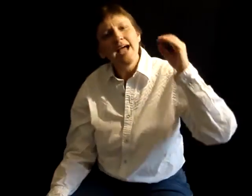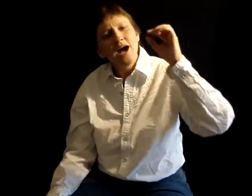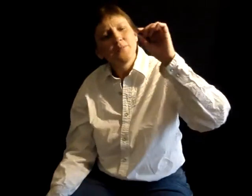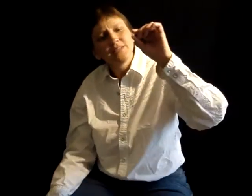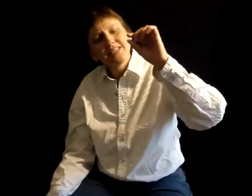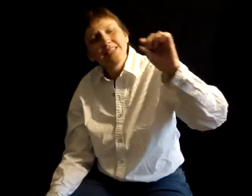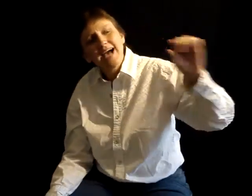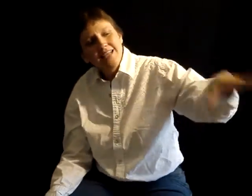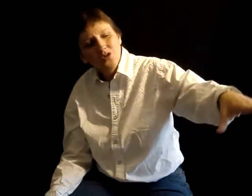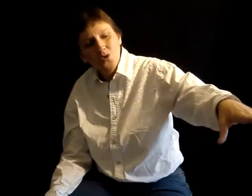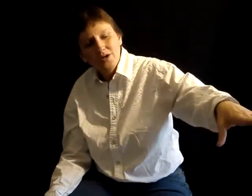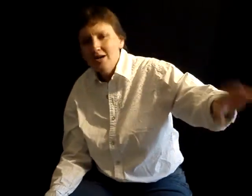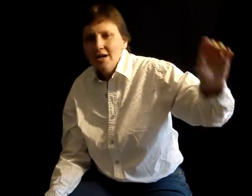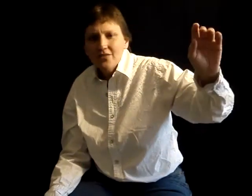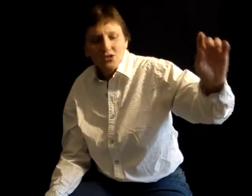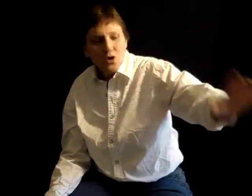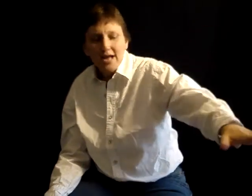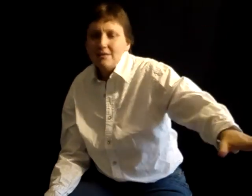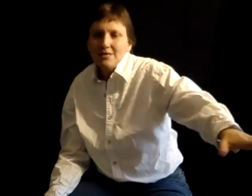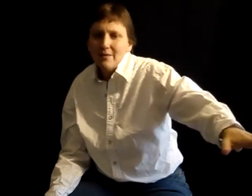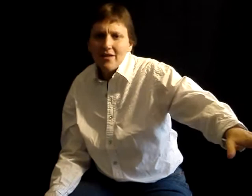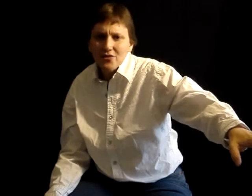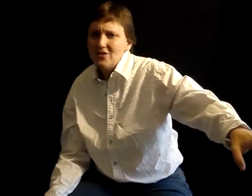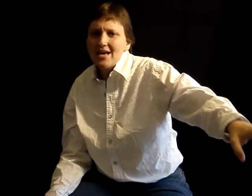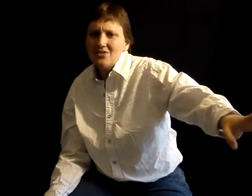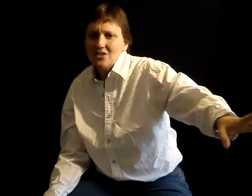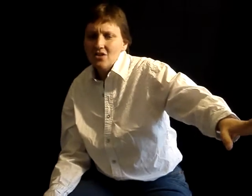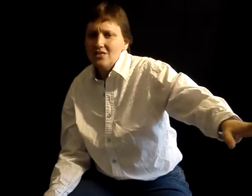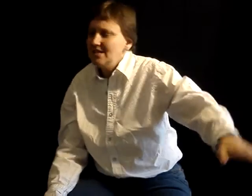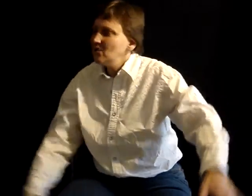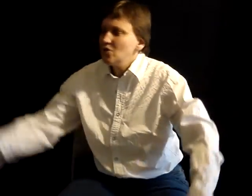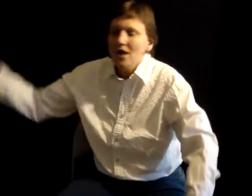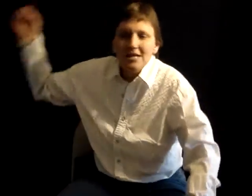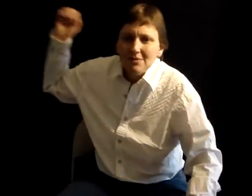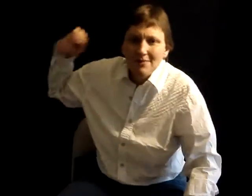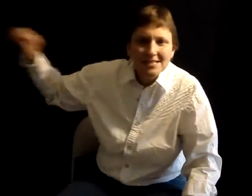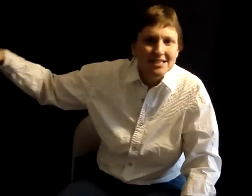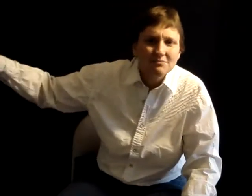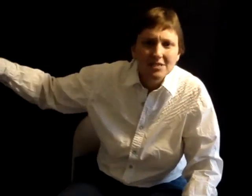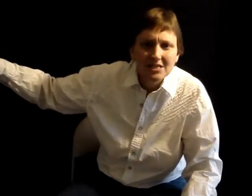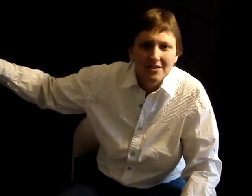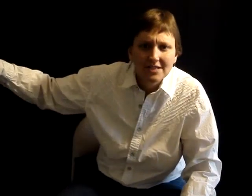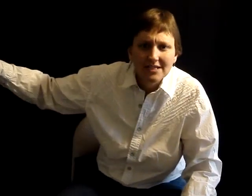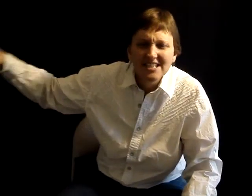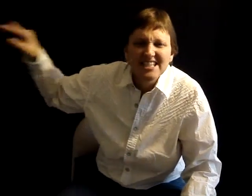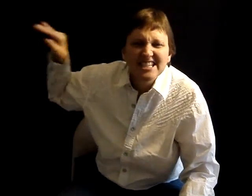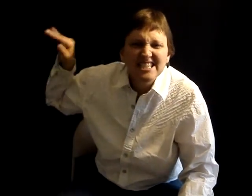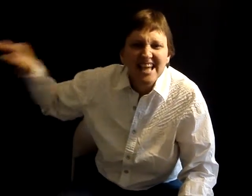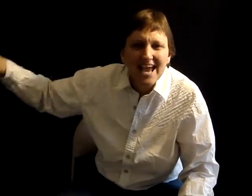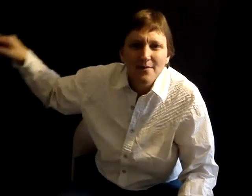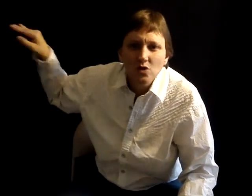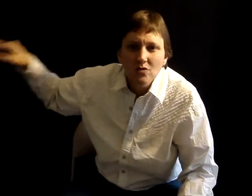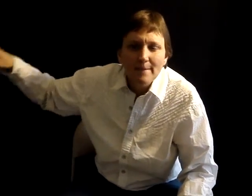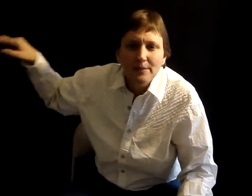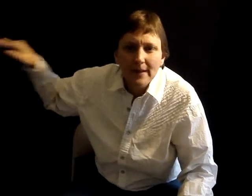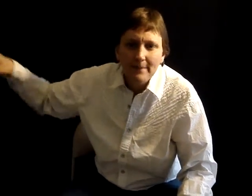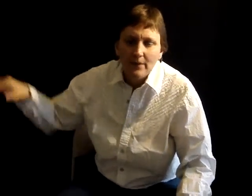helps the little guy in the corner that's crying to me about a $30,000 deal, or crying to me about a $6 million deal. It's these same corrupt people.